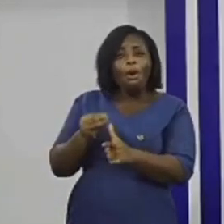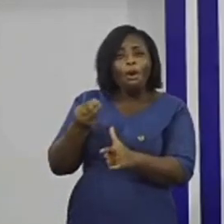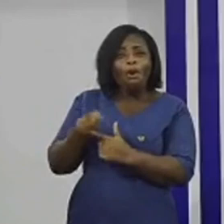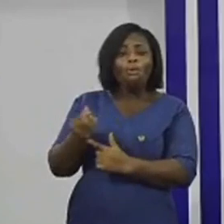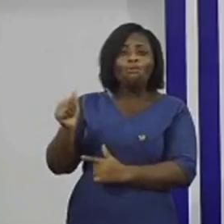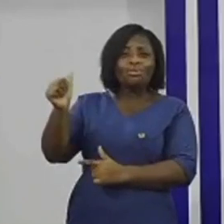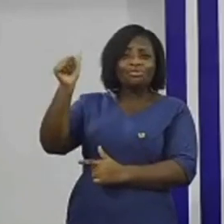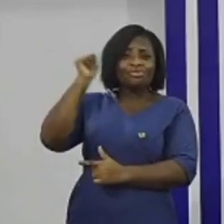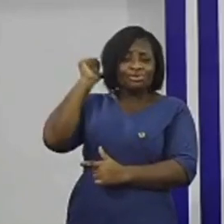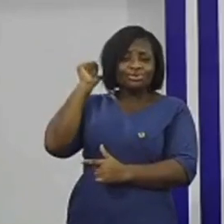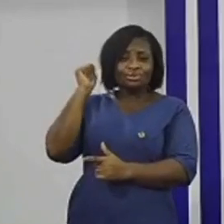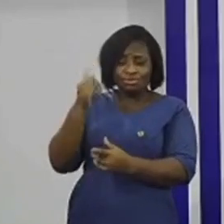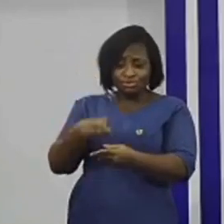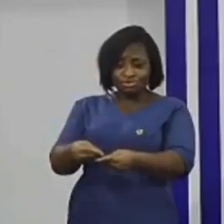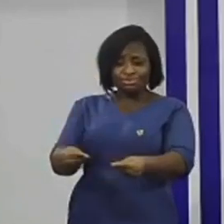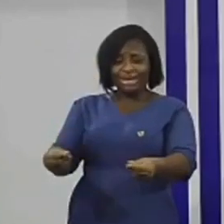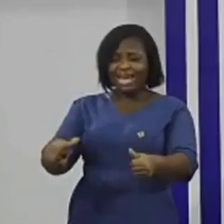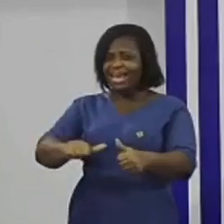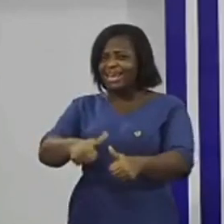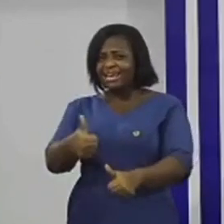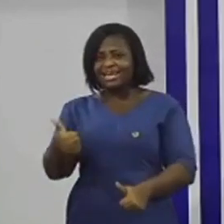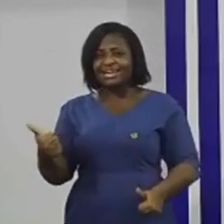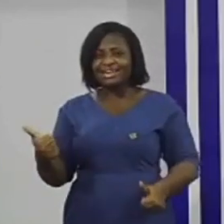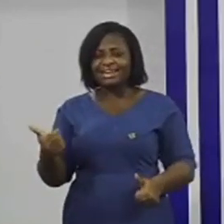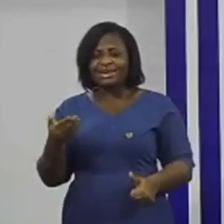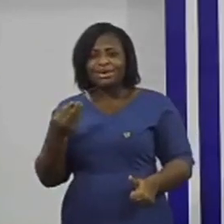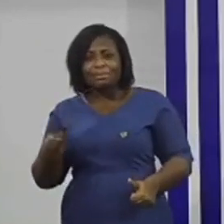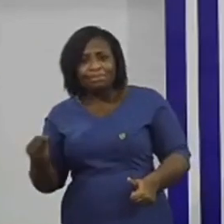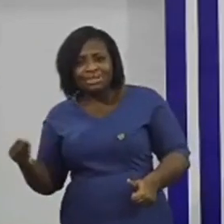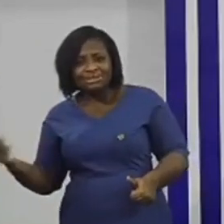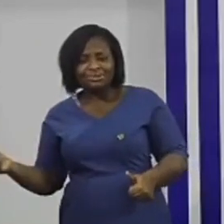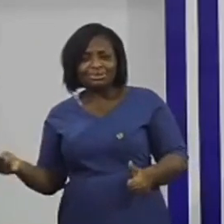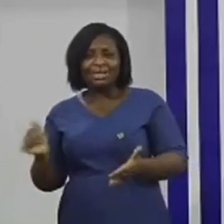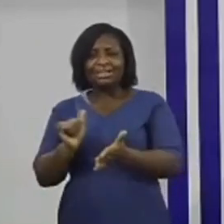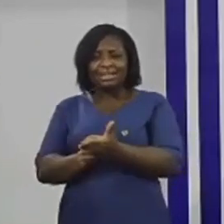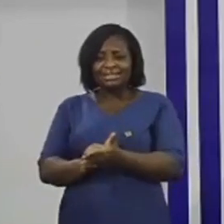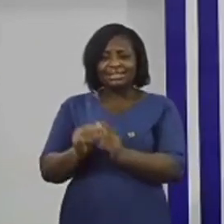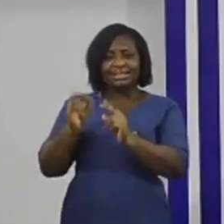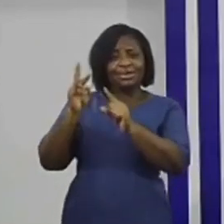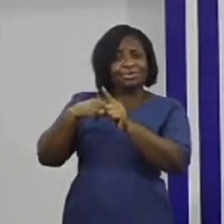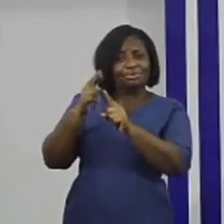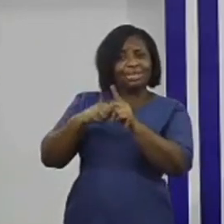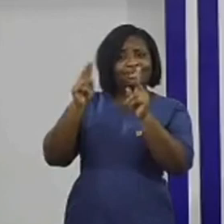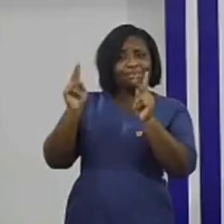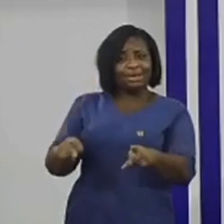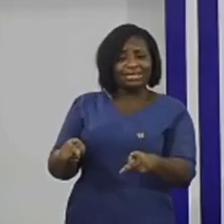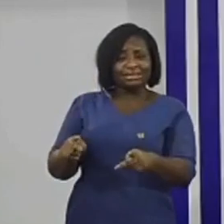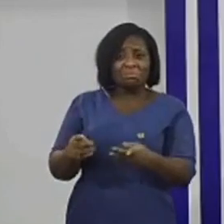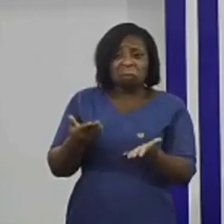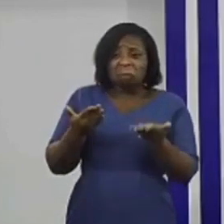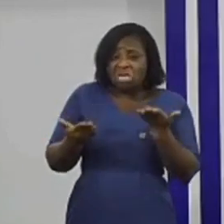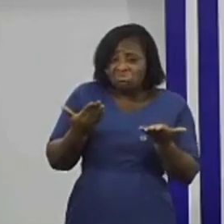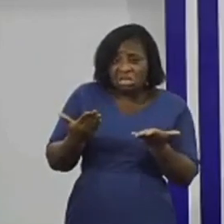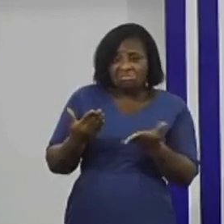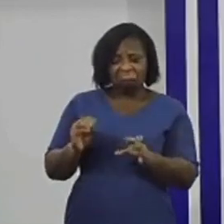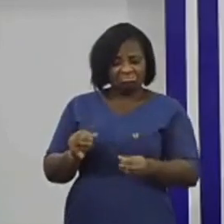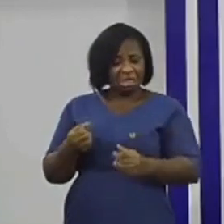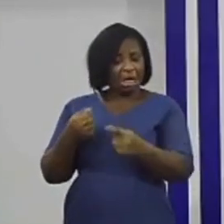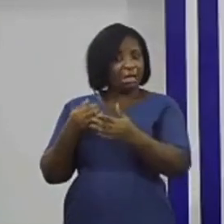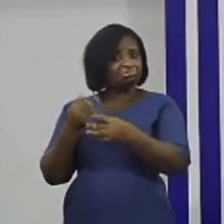divulge any encumbrance material to the title, a conviction could be a fine